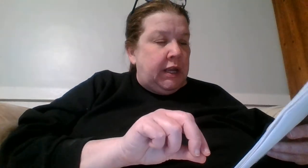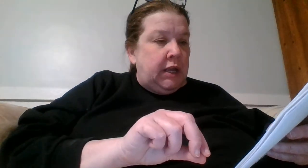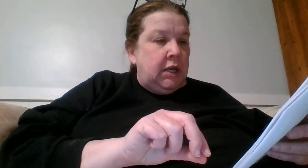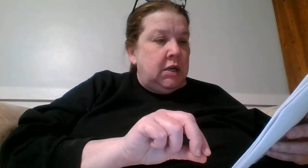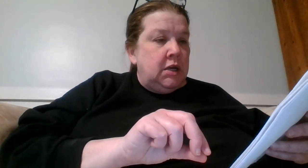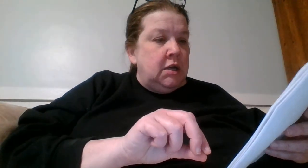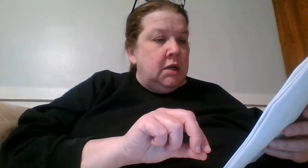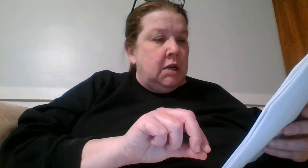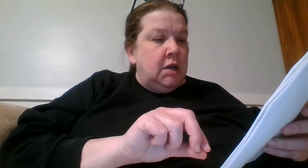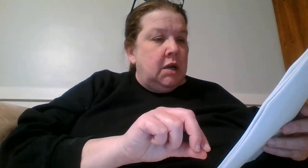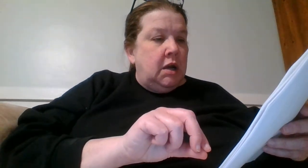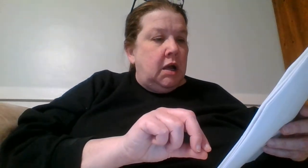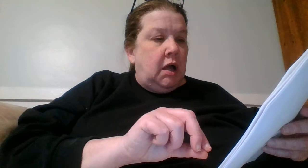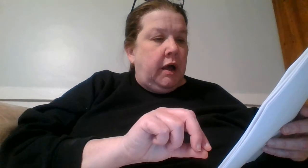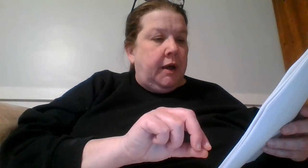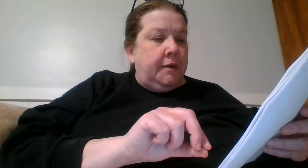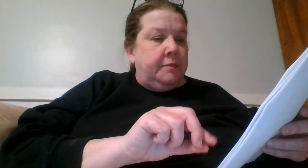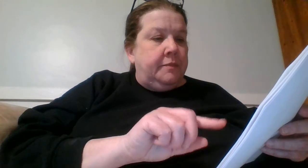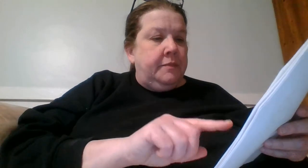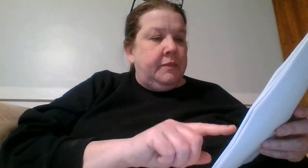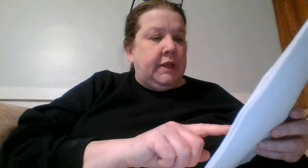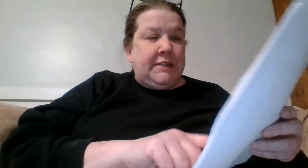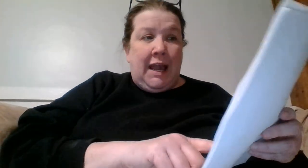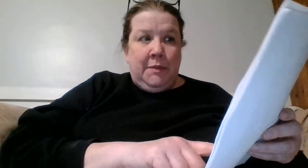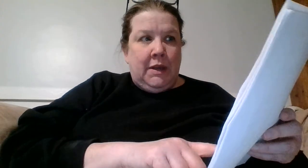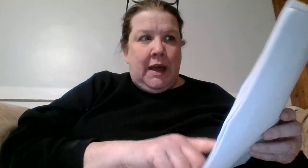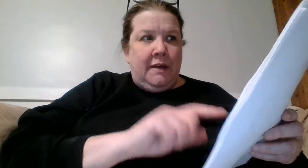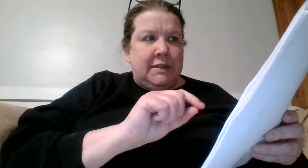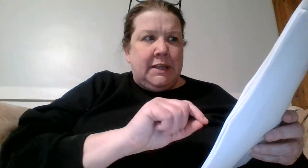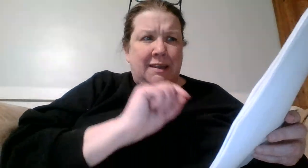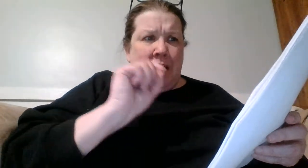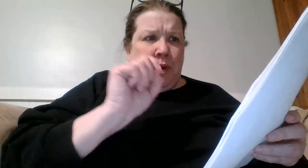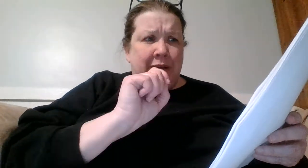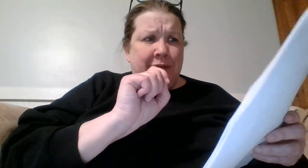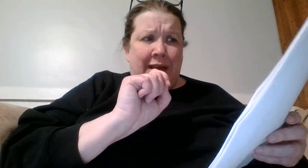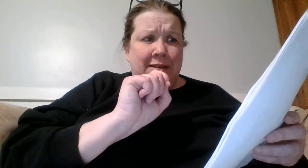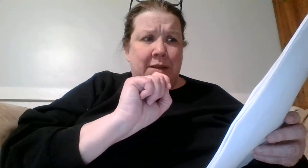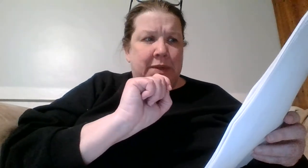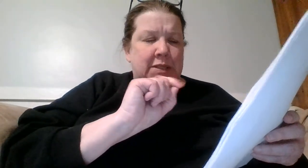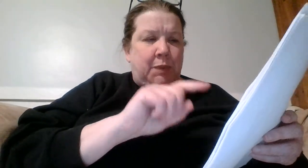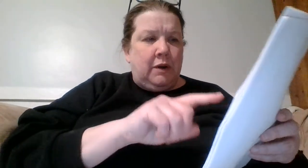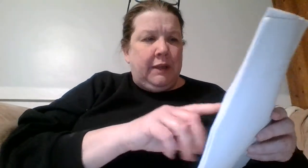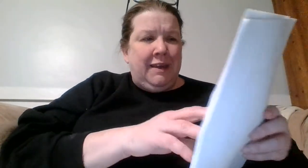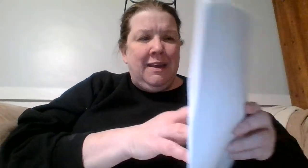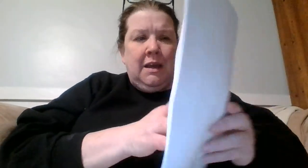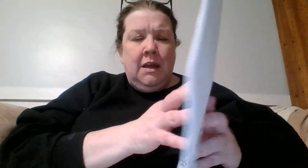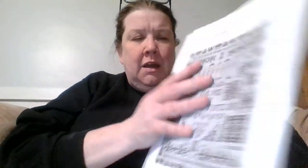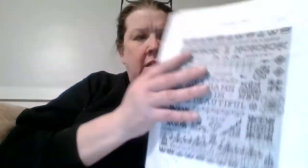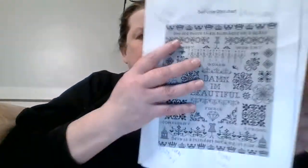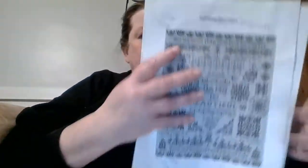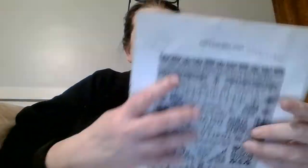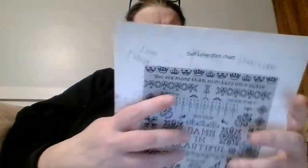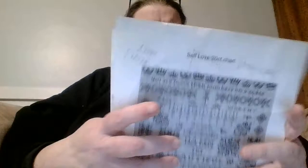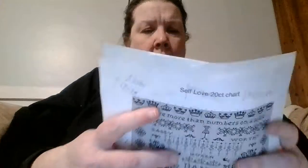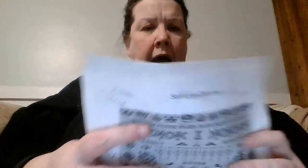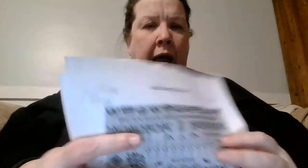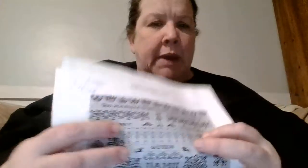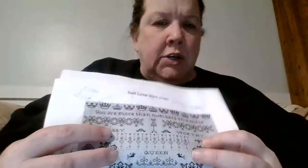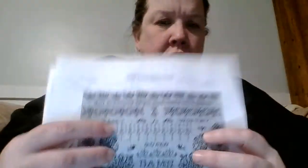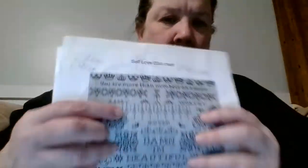um the diamond obviously I want to do that and something sparkly I'm not sure